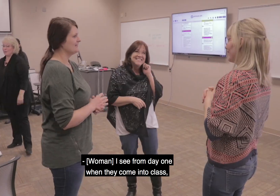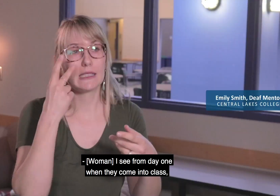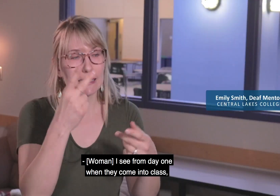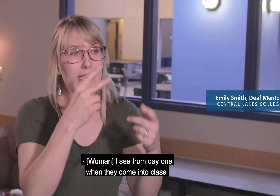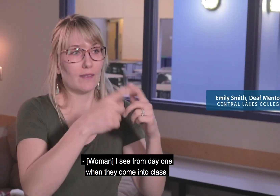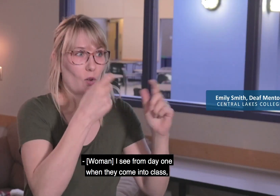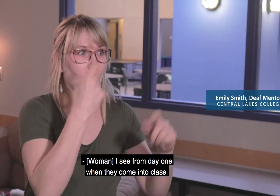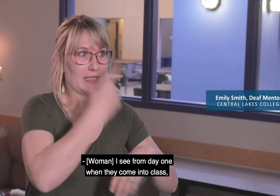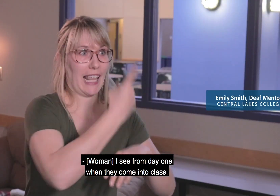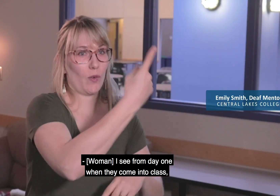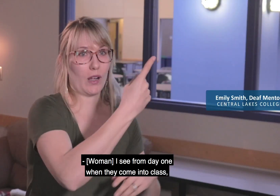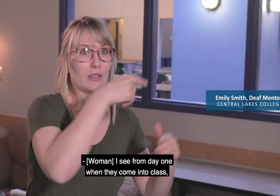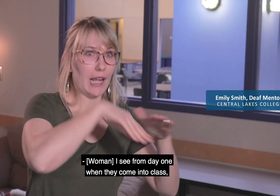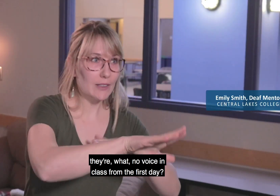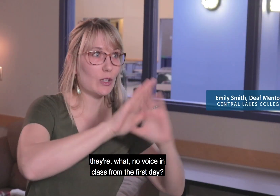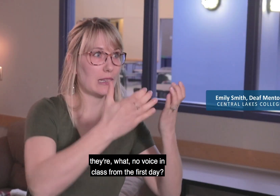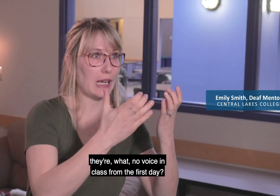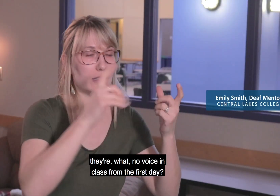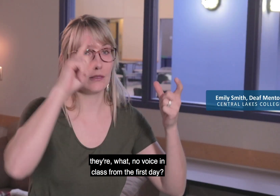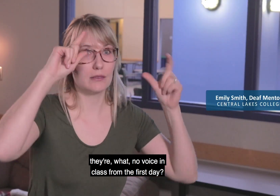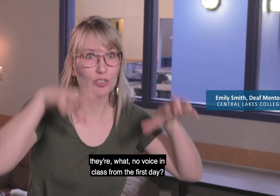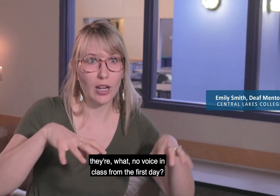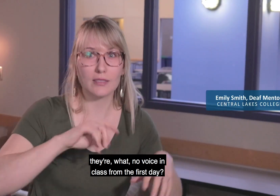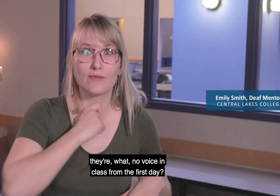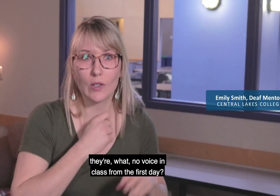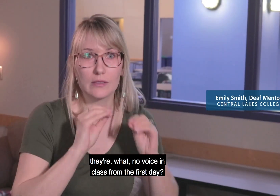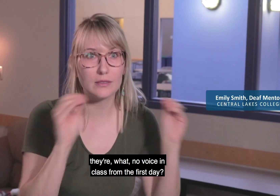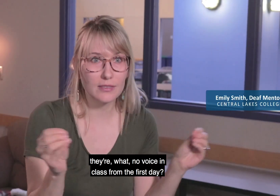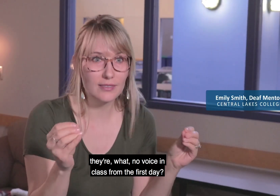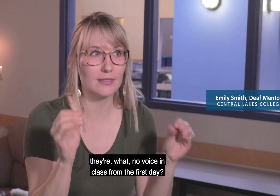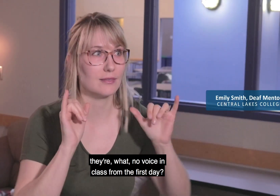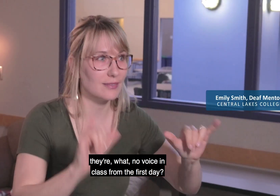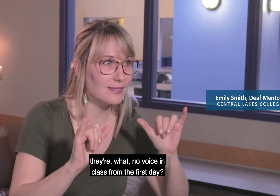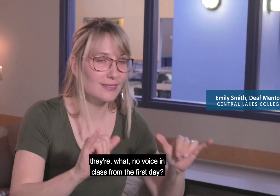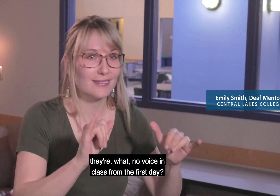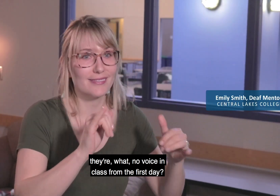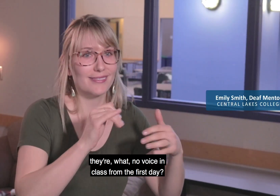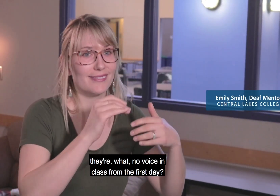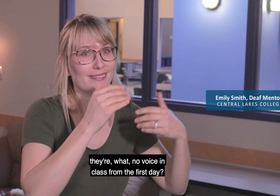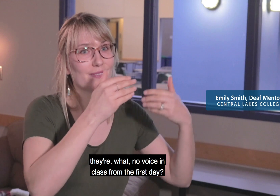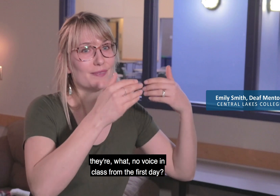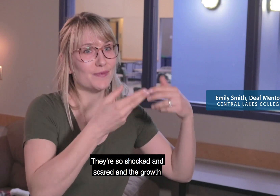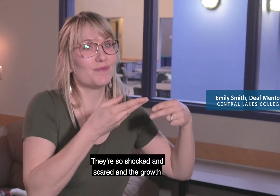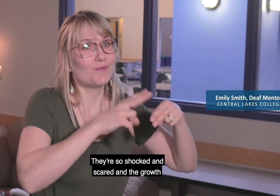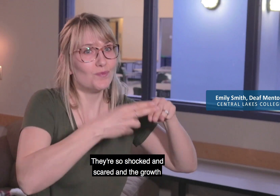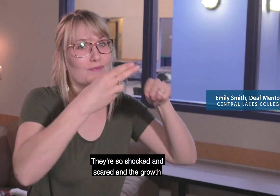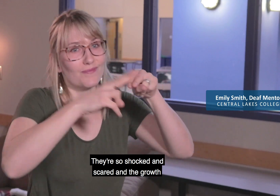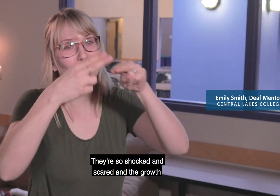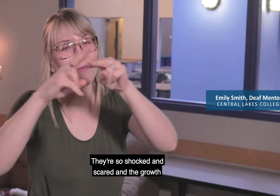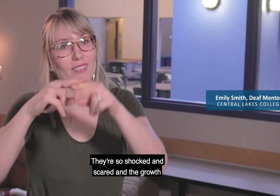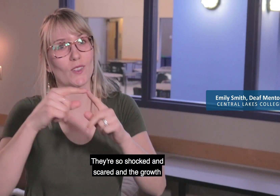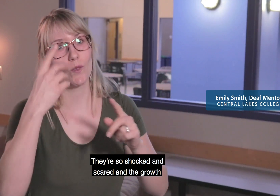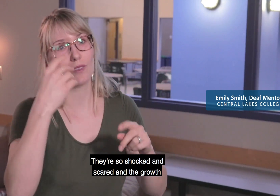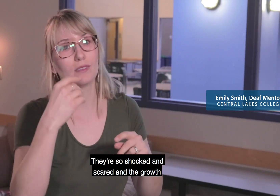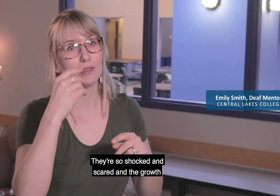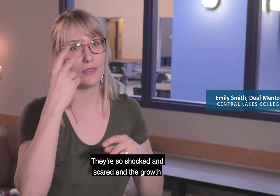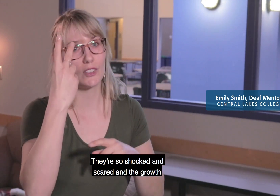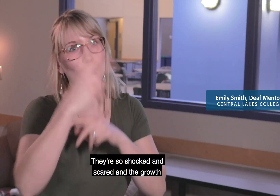I see from day one when they come into class they're absolutely, what? No voice in class from the first day? They're so shocked and scared and